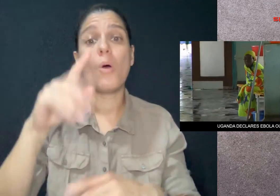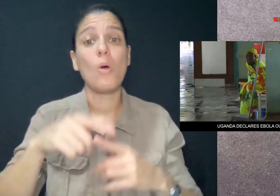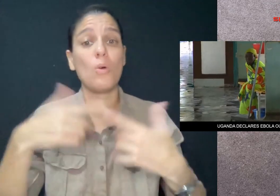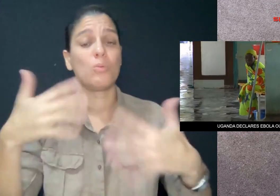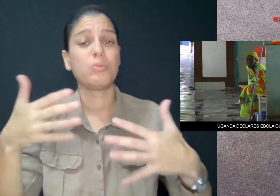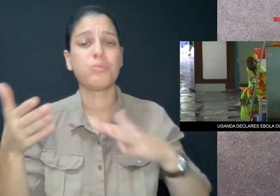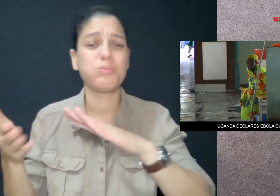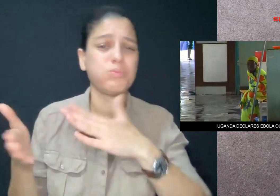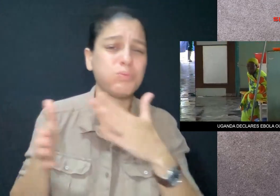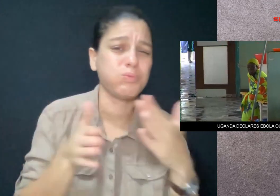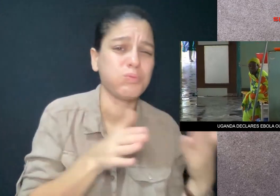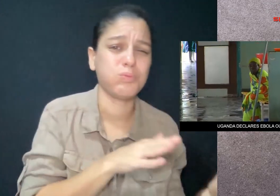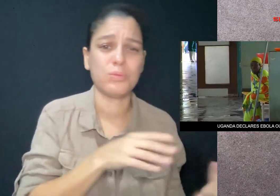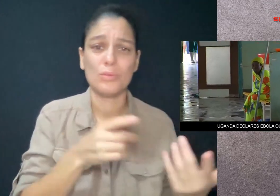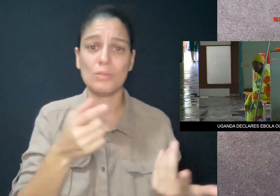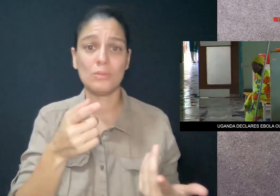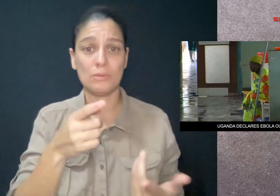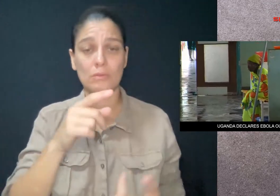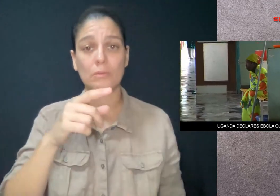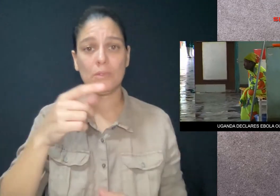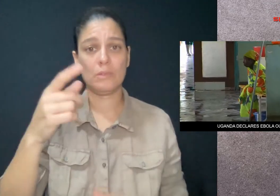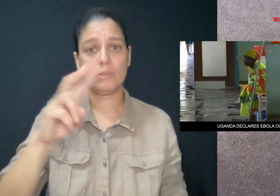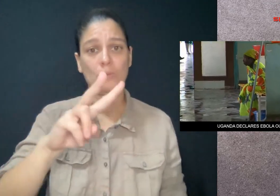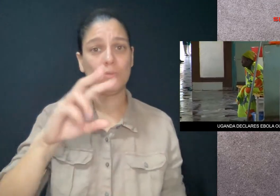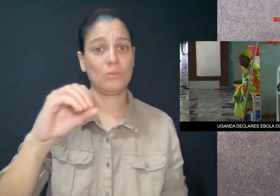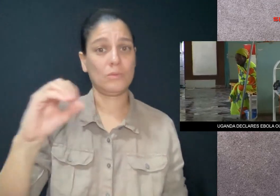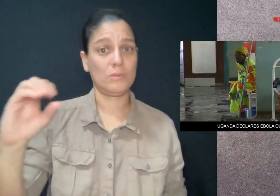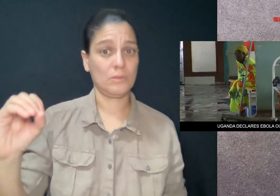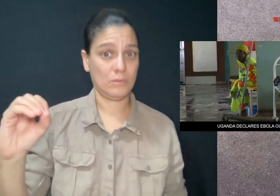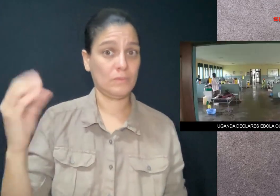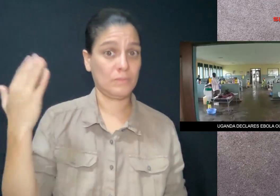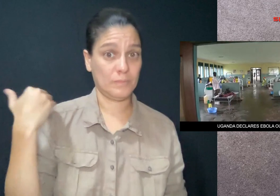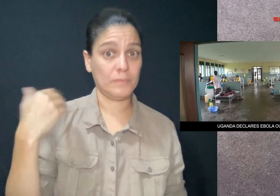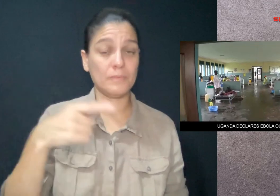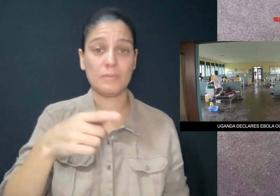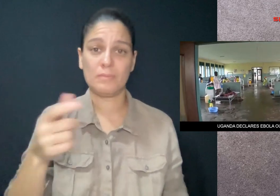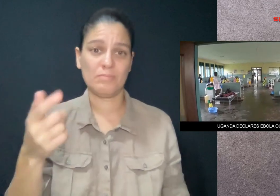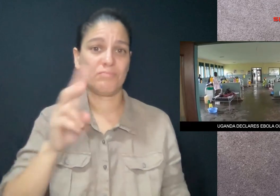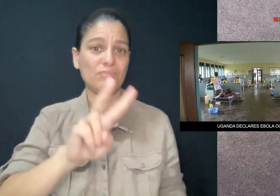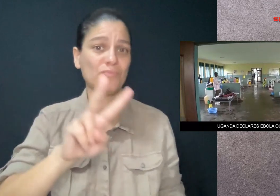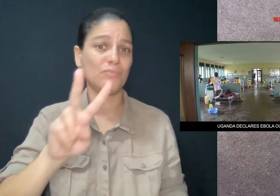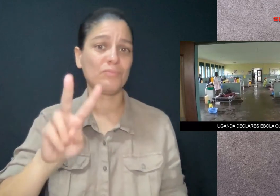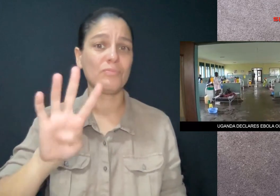The deadliest was in 2000 with 242 deaths.